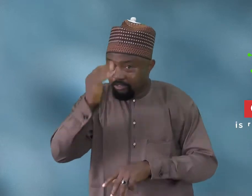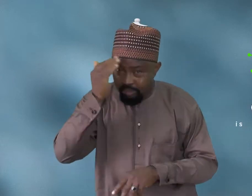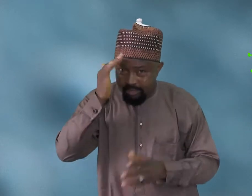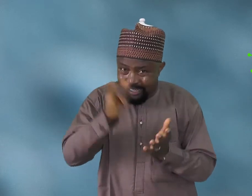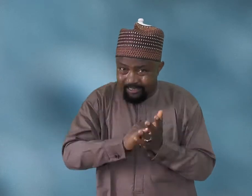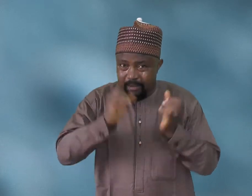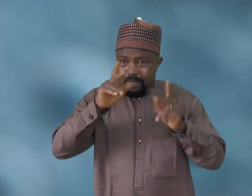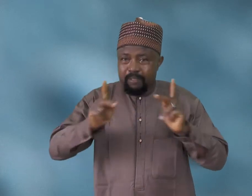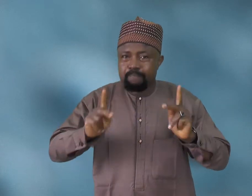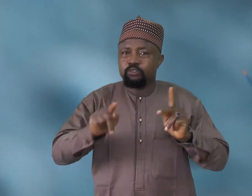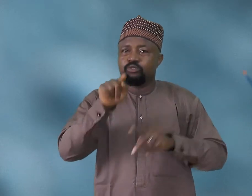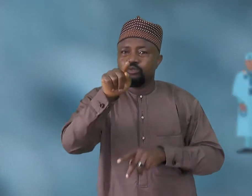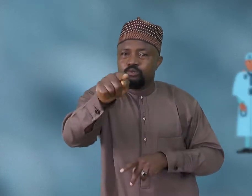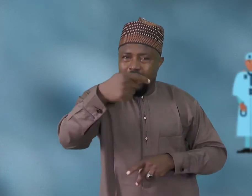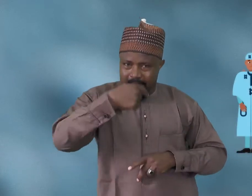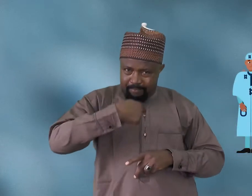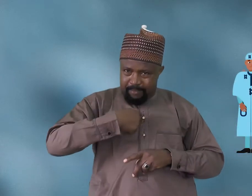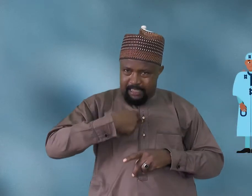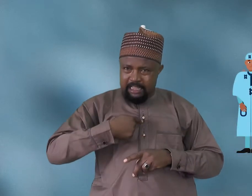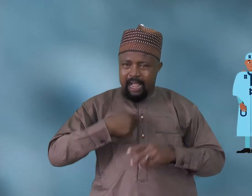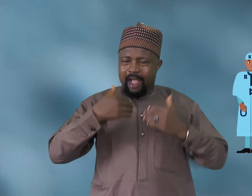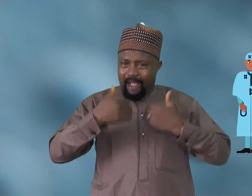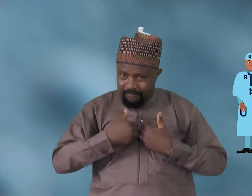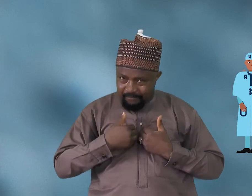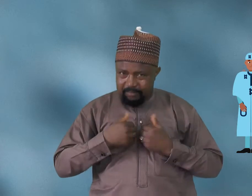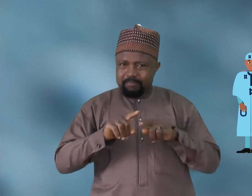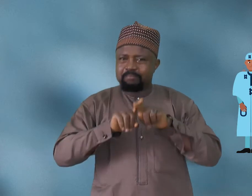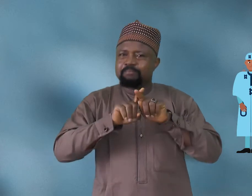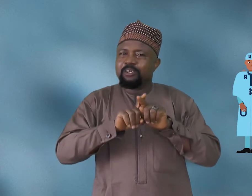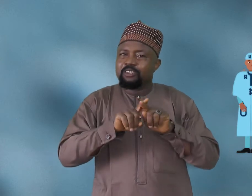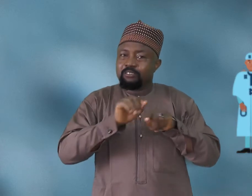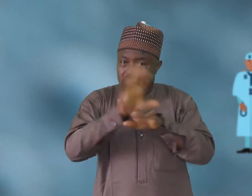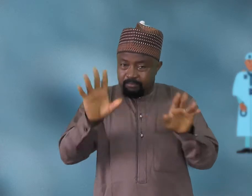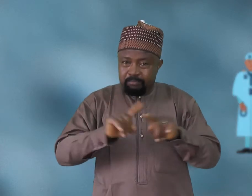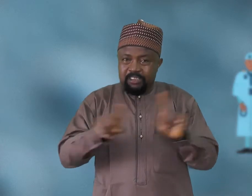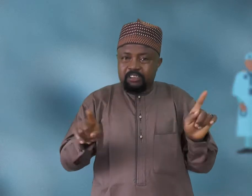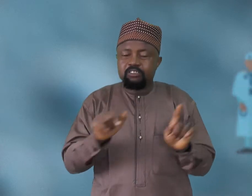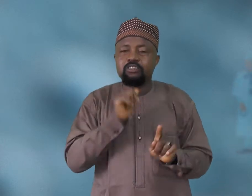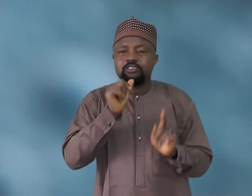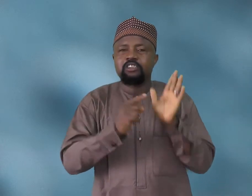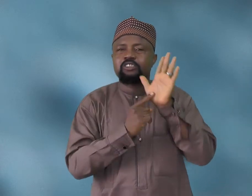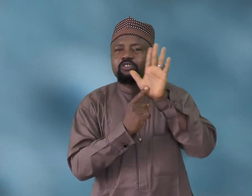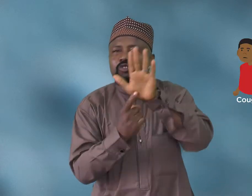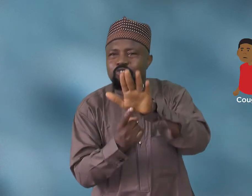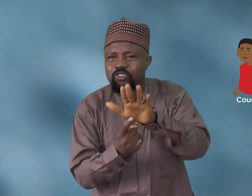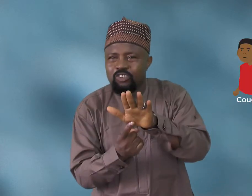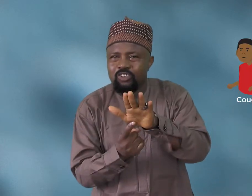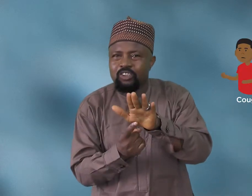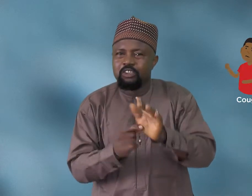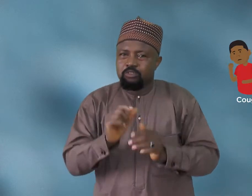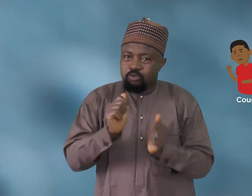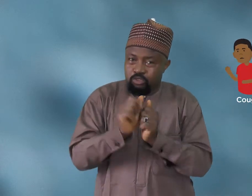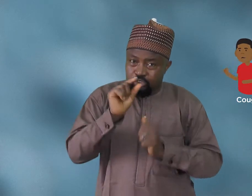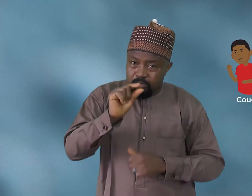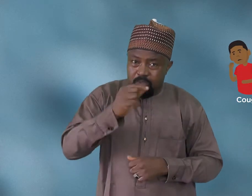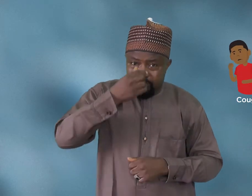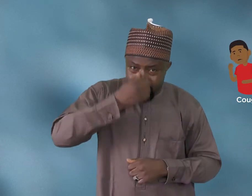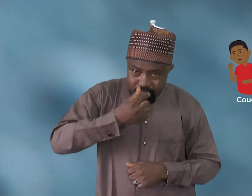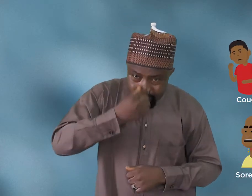also know that many people like you and I, young or old, may have the virus and only show very mild symptoms of cough, sneeze or runny